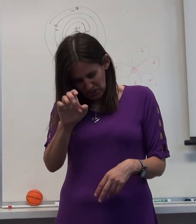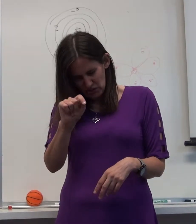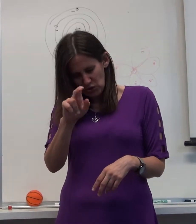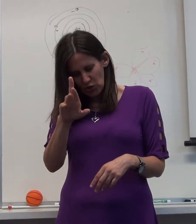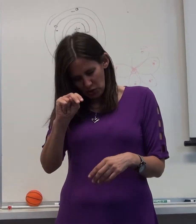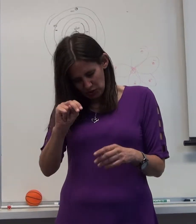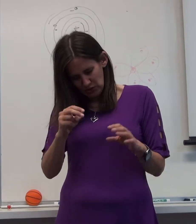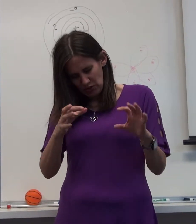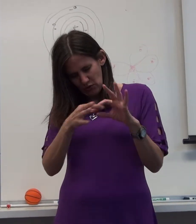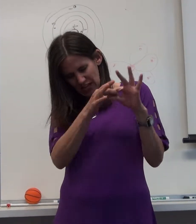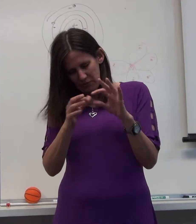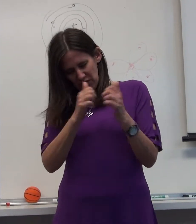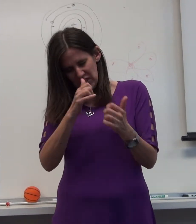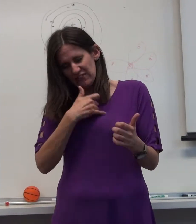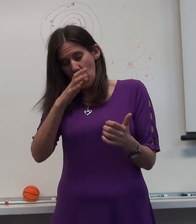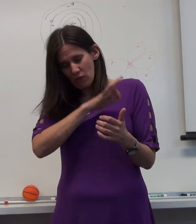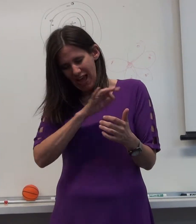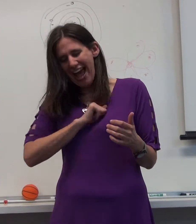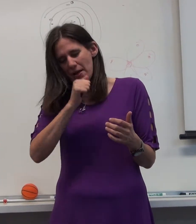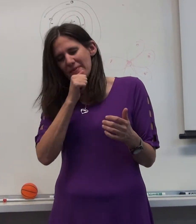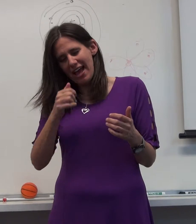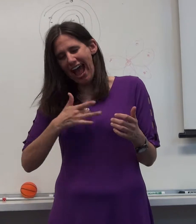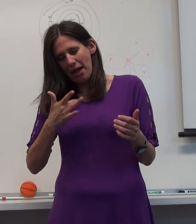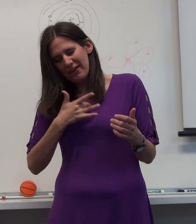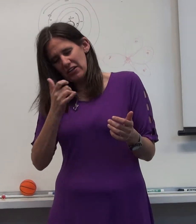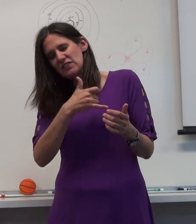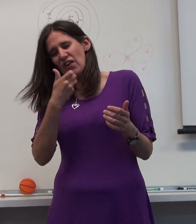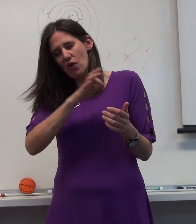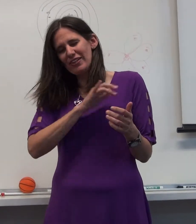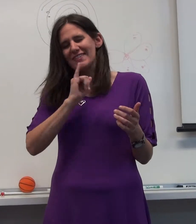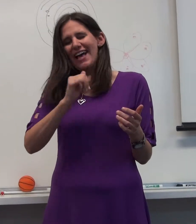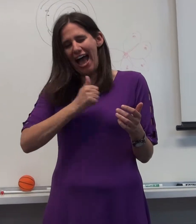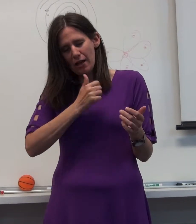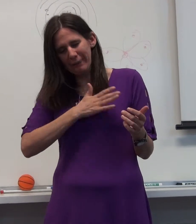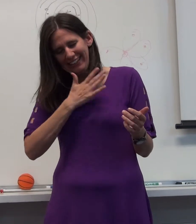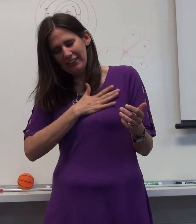repenting, returning to a relationship with him.